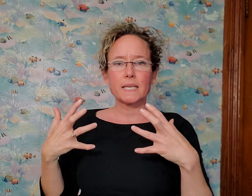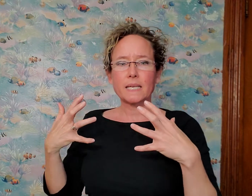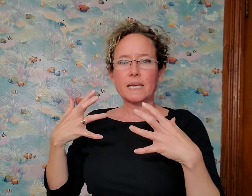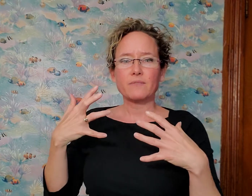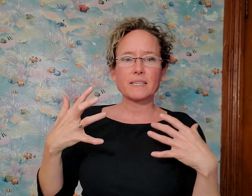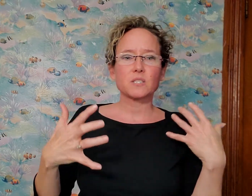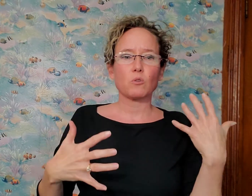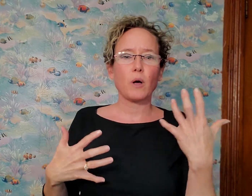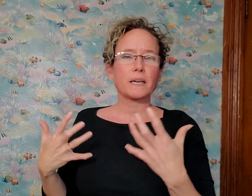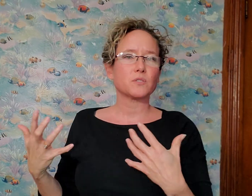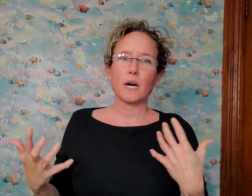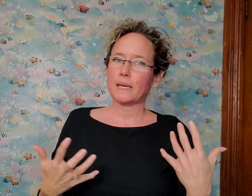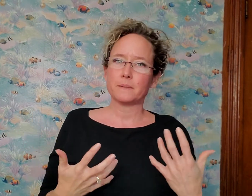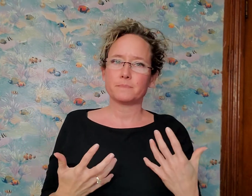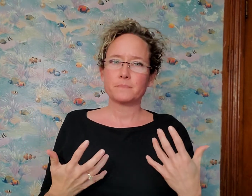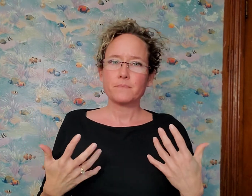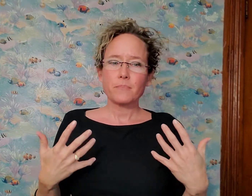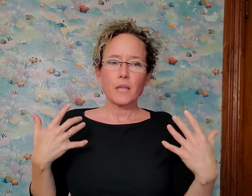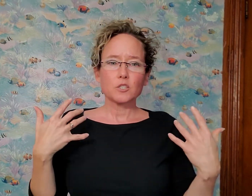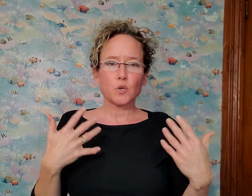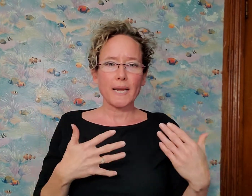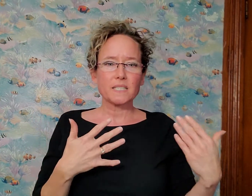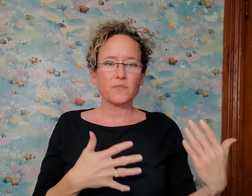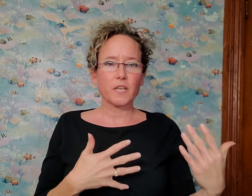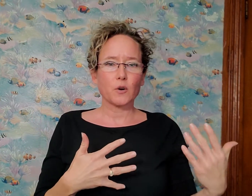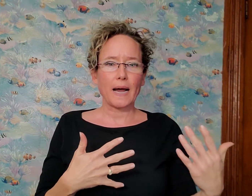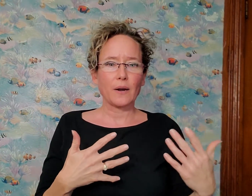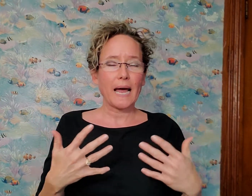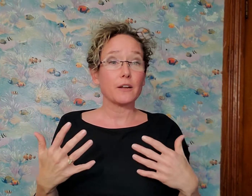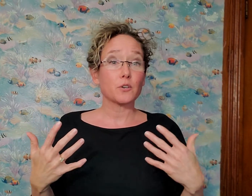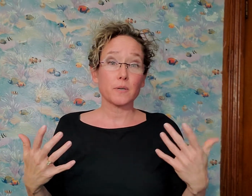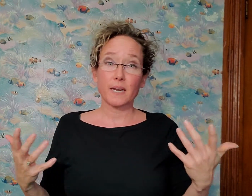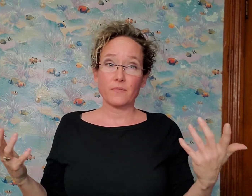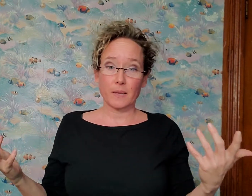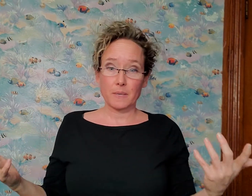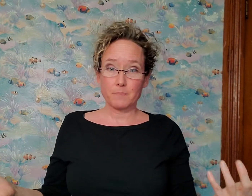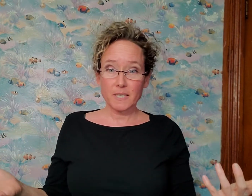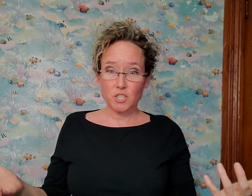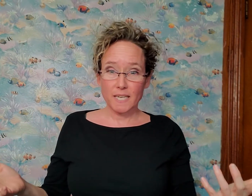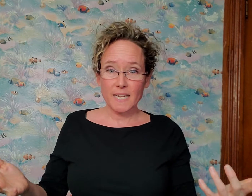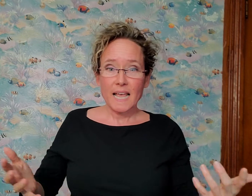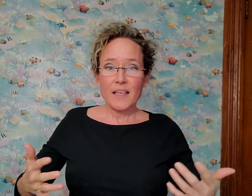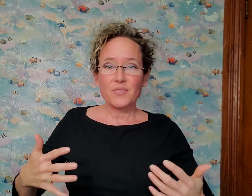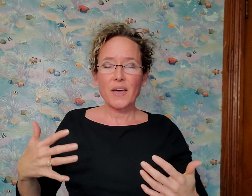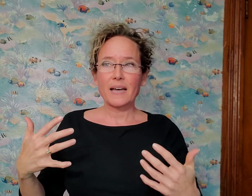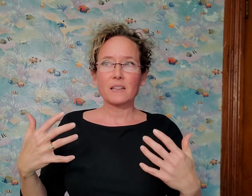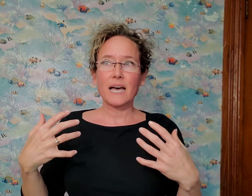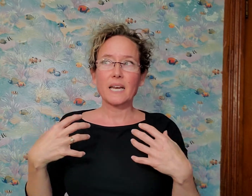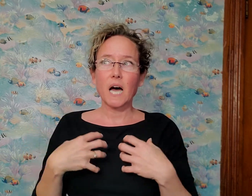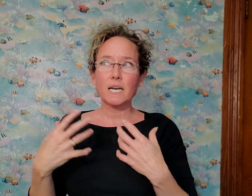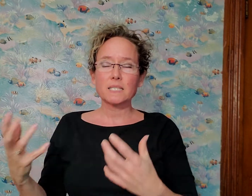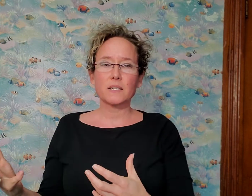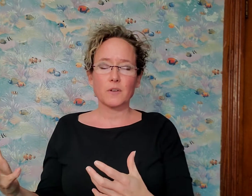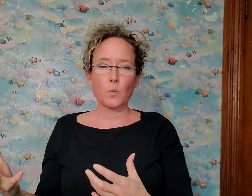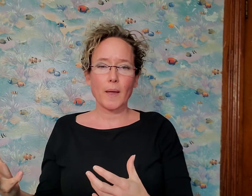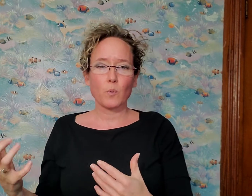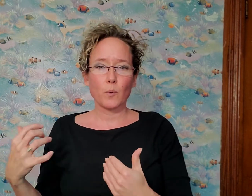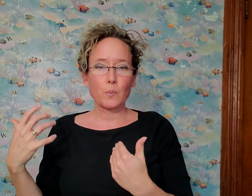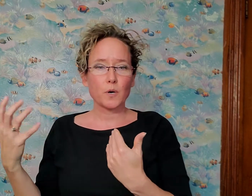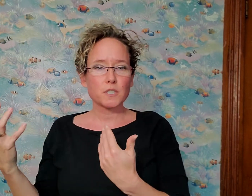invested a lot of trying trying to figure out how to create a family budget that let us live in a way where we weren't